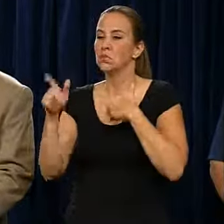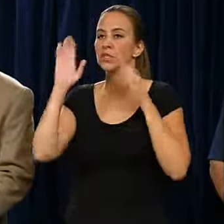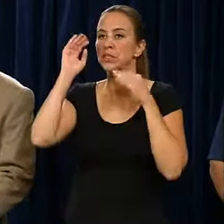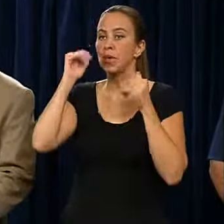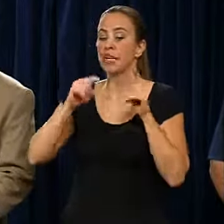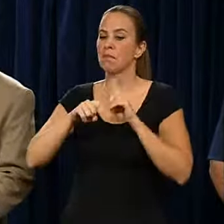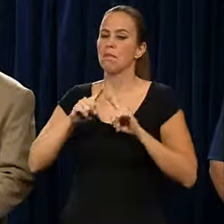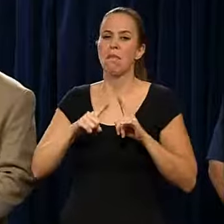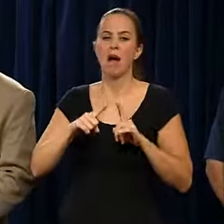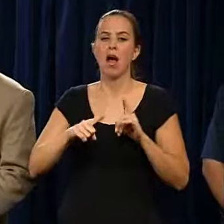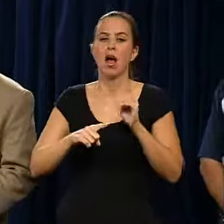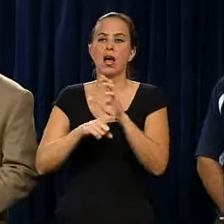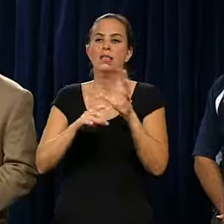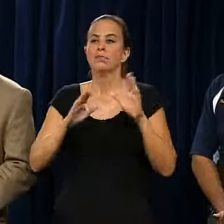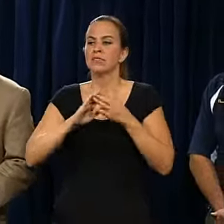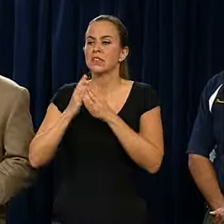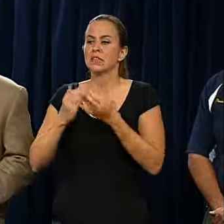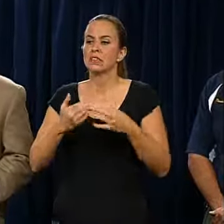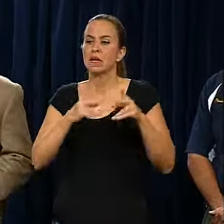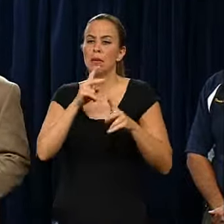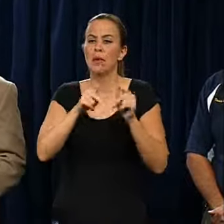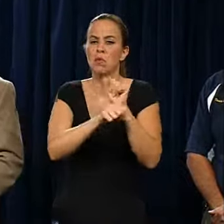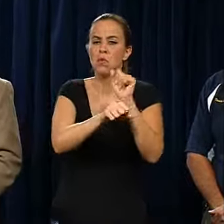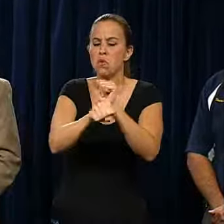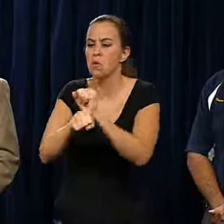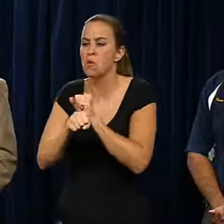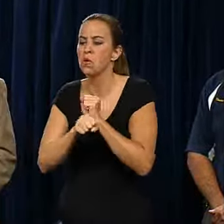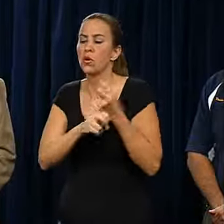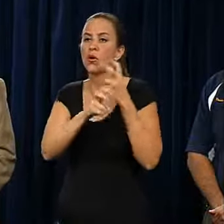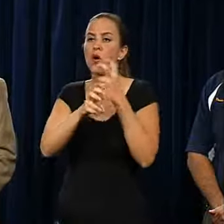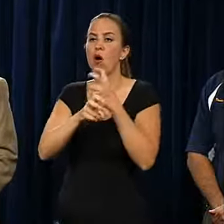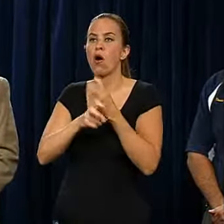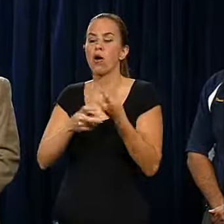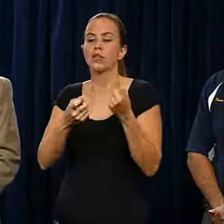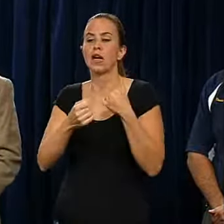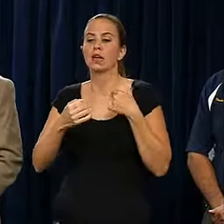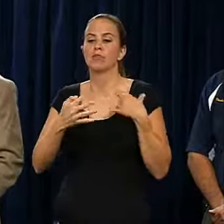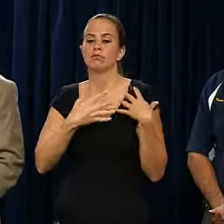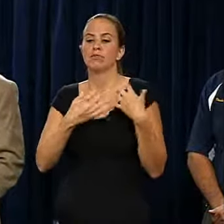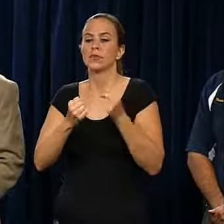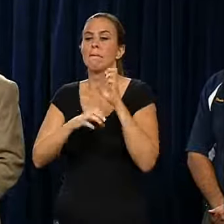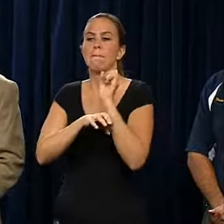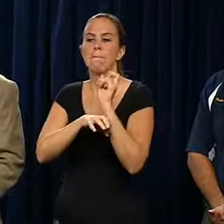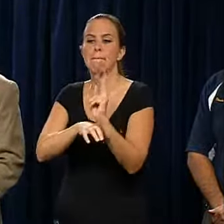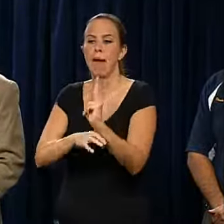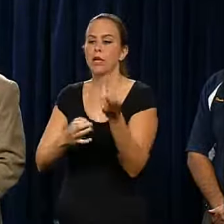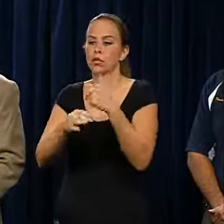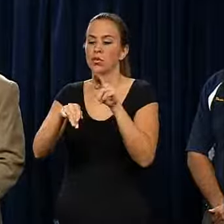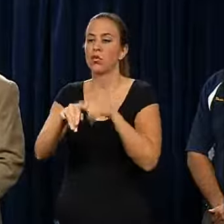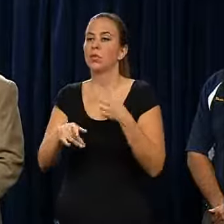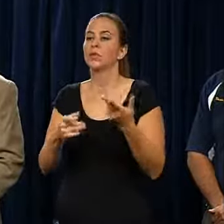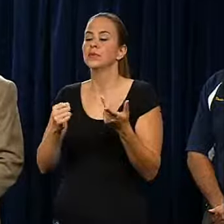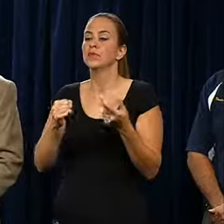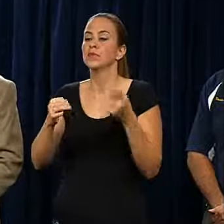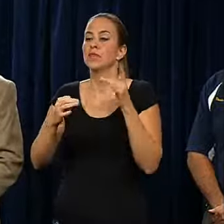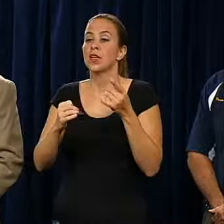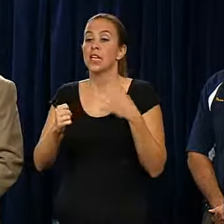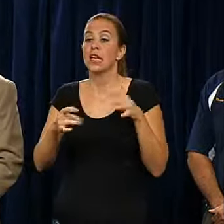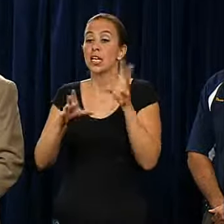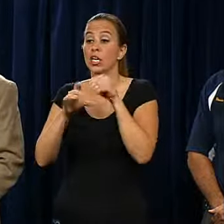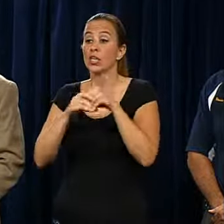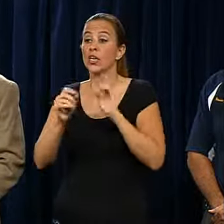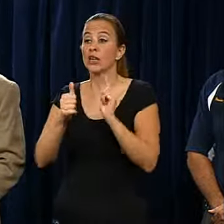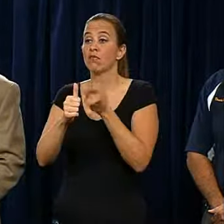our city to normal as quickly as possible. More than 1,000 city personnel, including first responders,